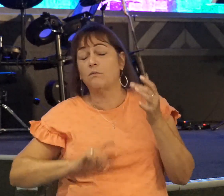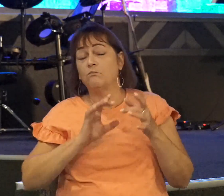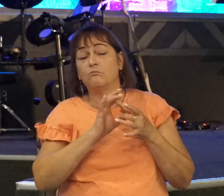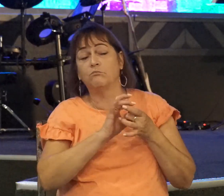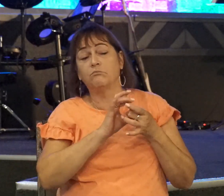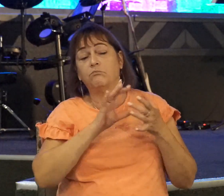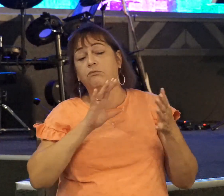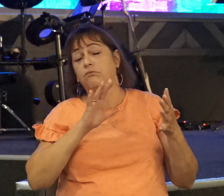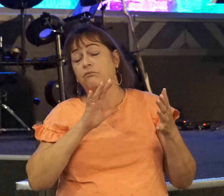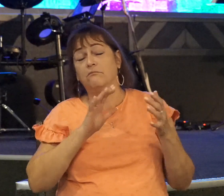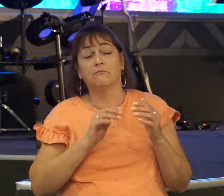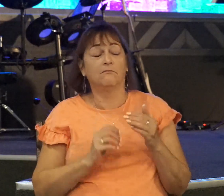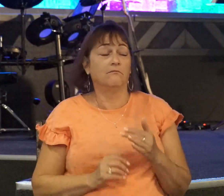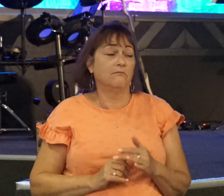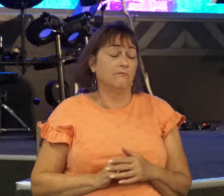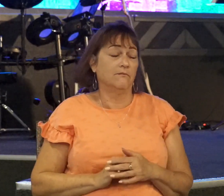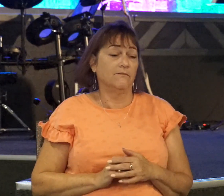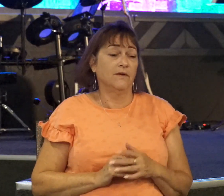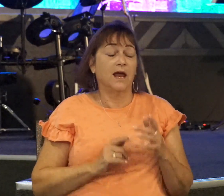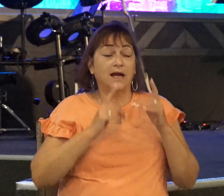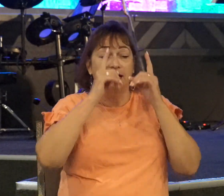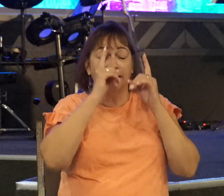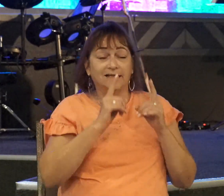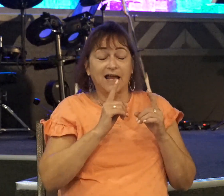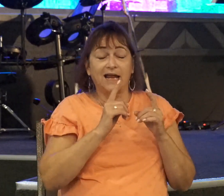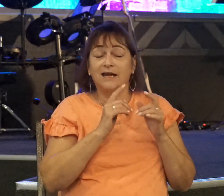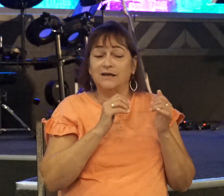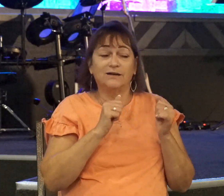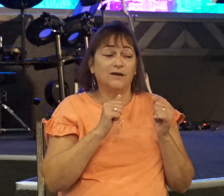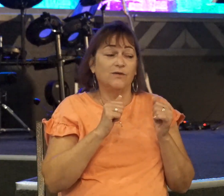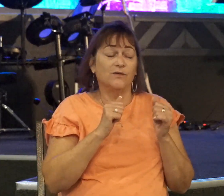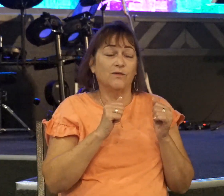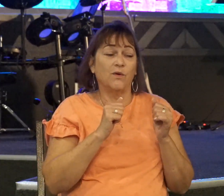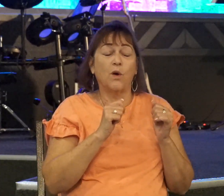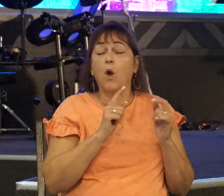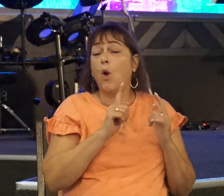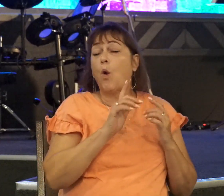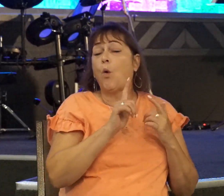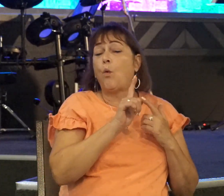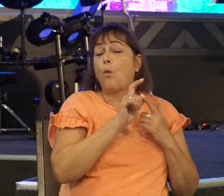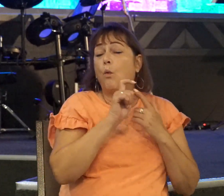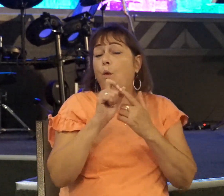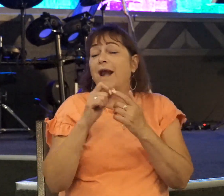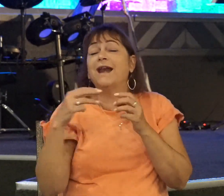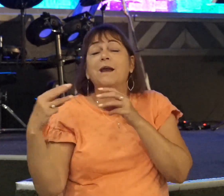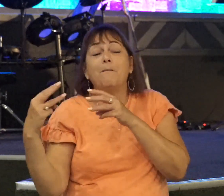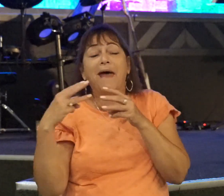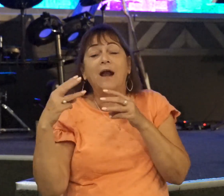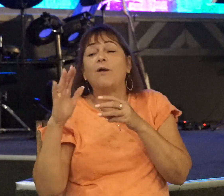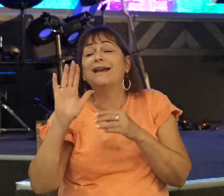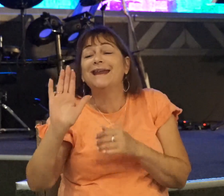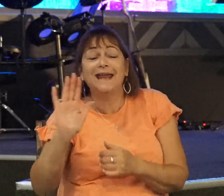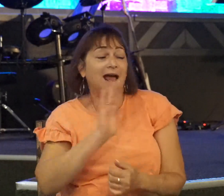And he made a decision just to run into battle on his own authority rather than God's. Why? Because the enemy was weakened.